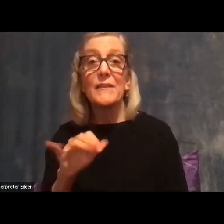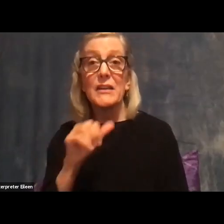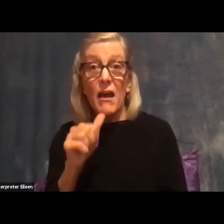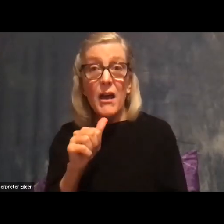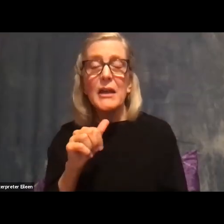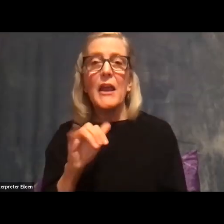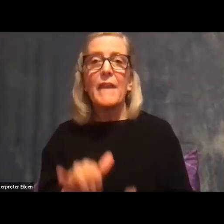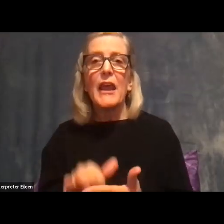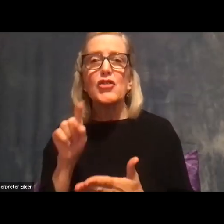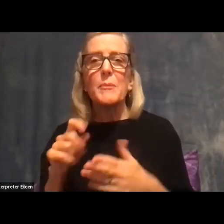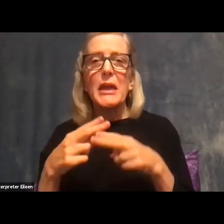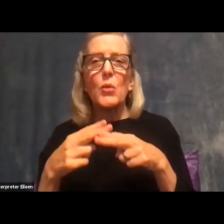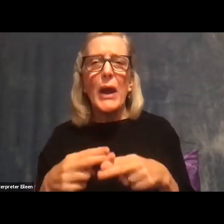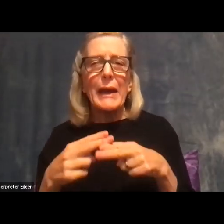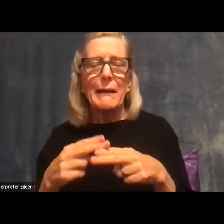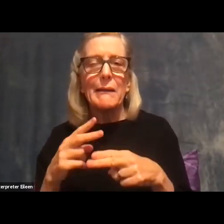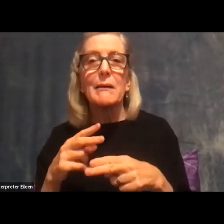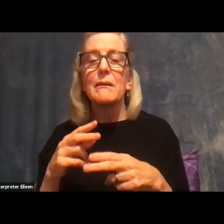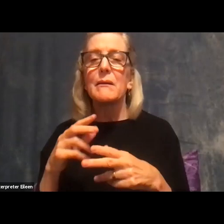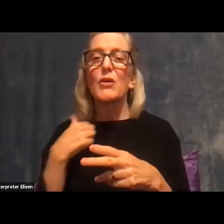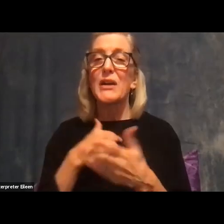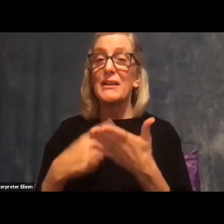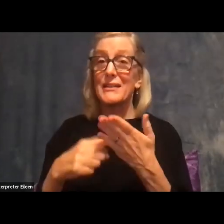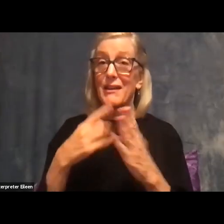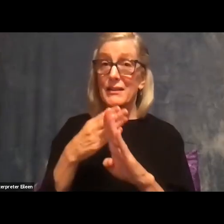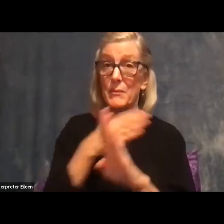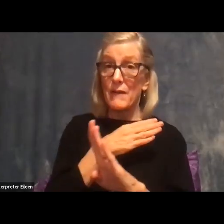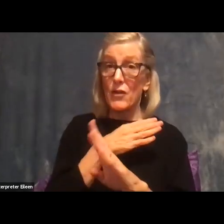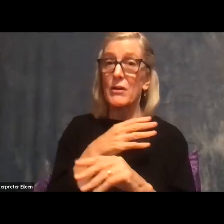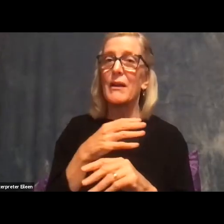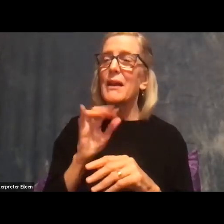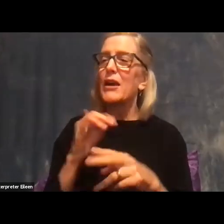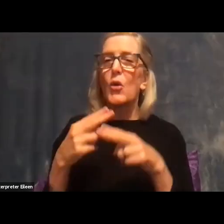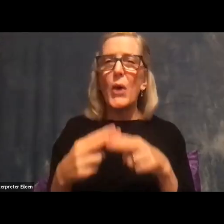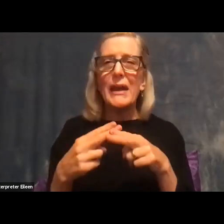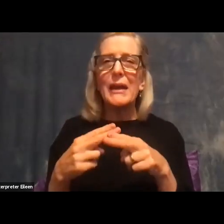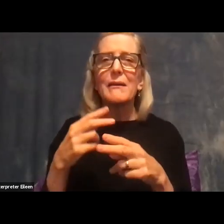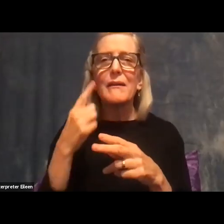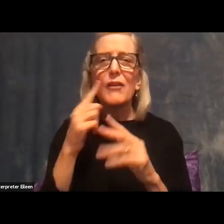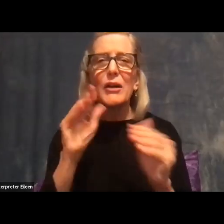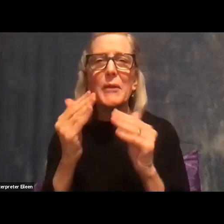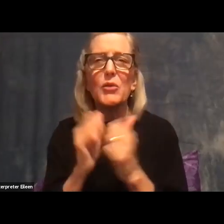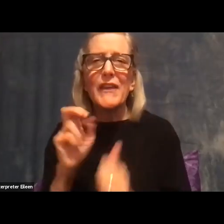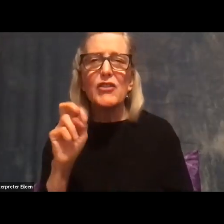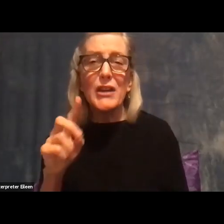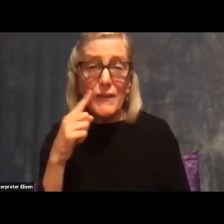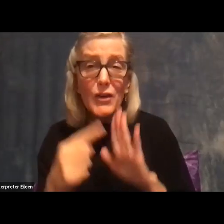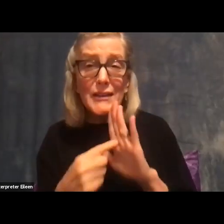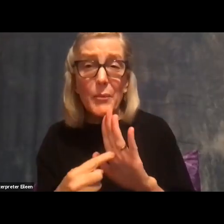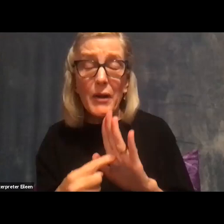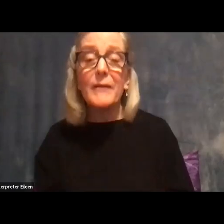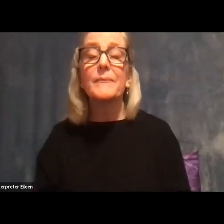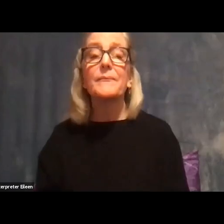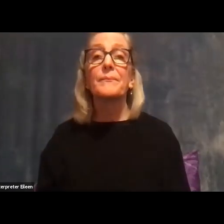uh, what I talked about earlier with, with waiting for, um, education, for example, you also want to look at how participants were